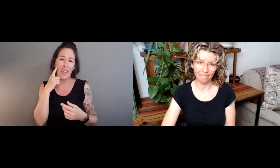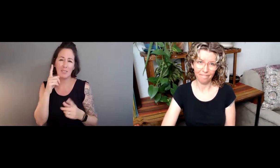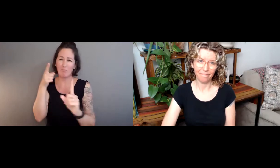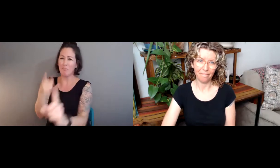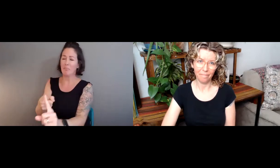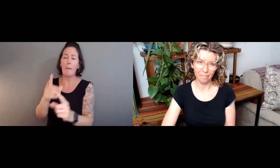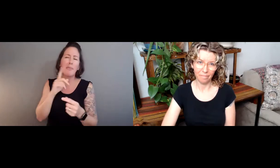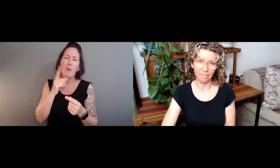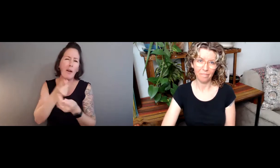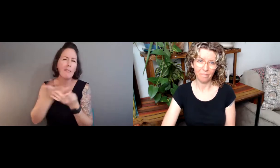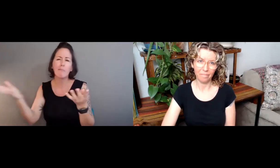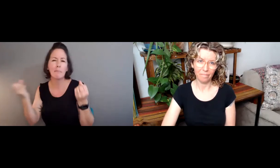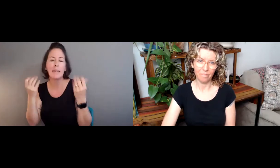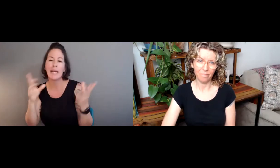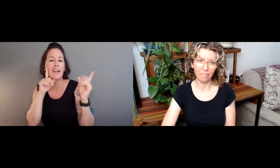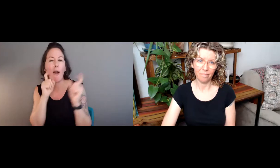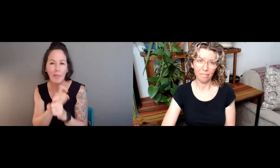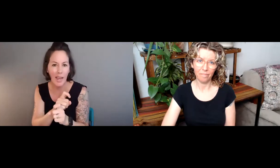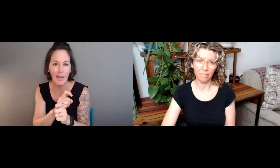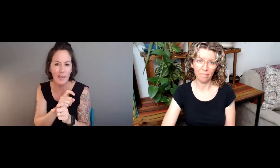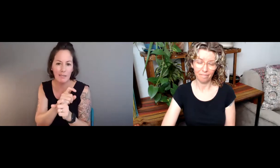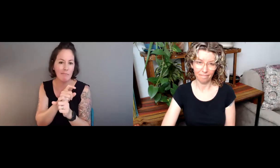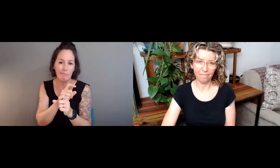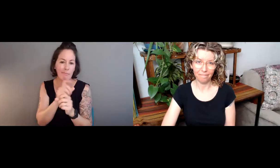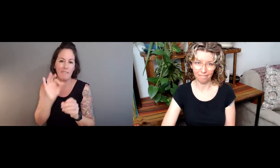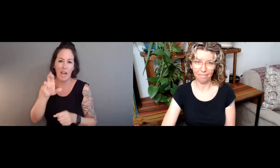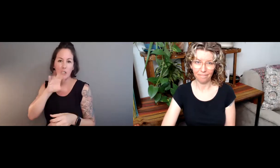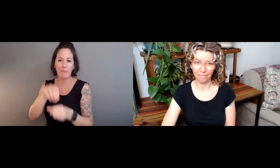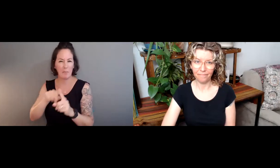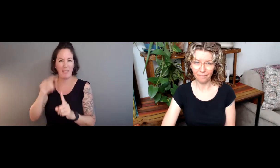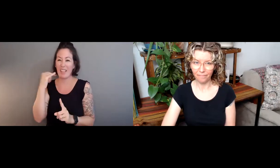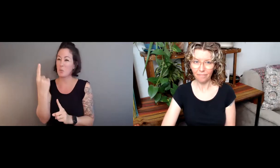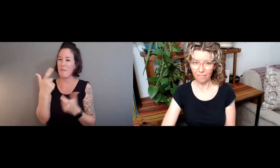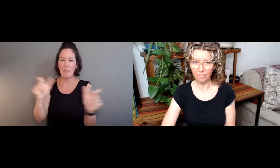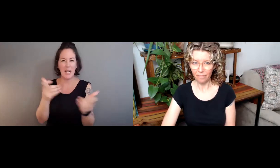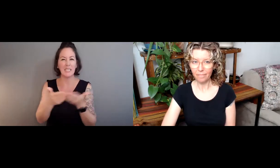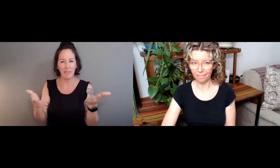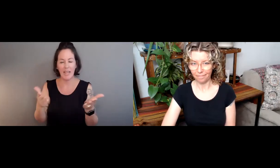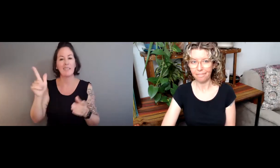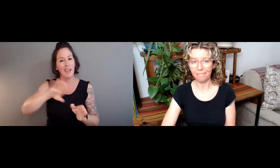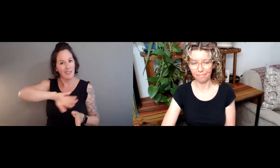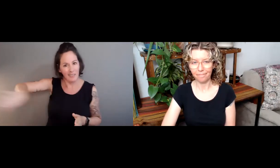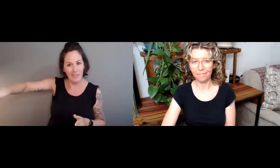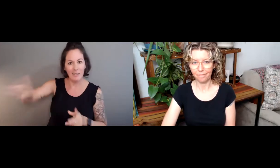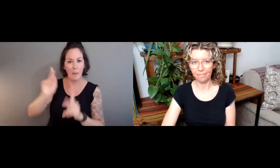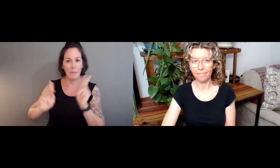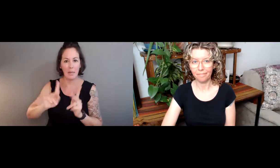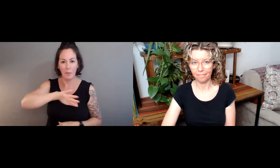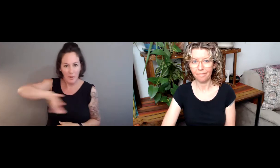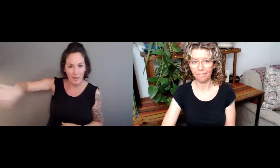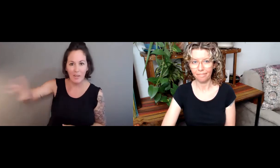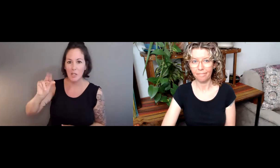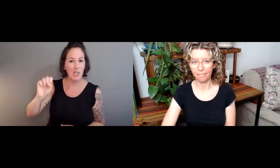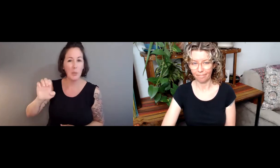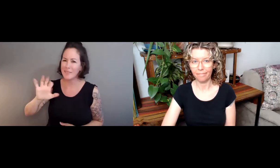The applications of technology are disconnected from the users. And there are many complex issues involved. But that's one of the